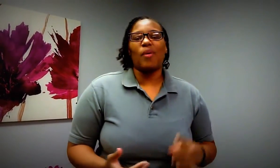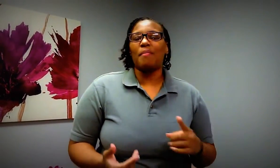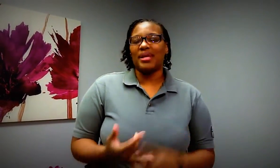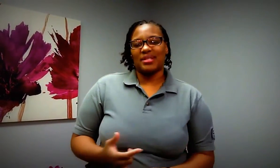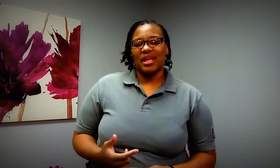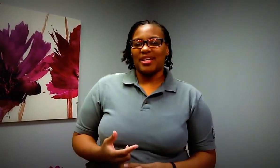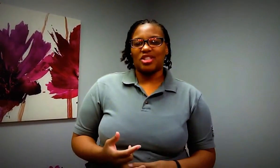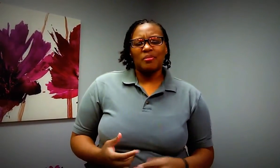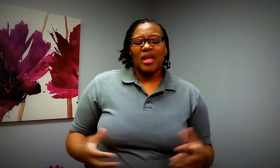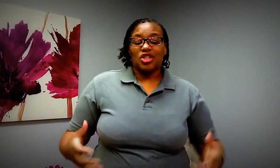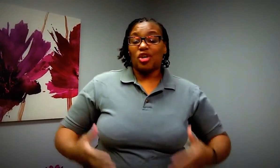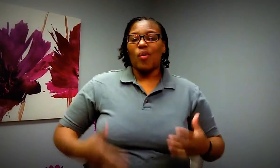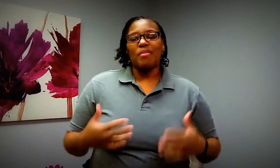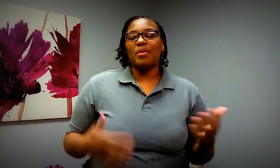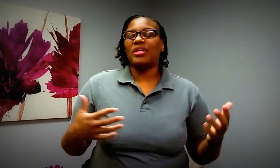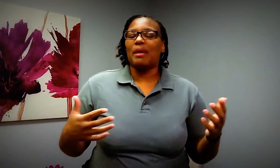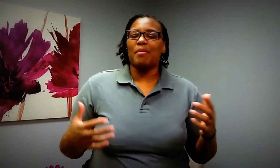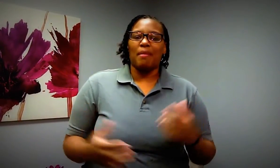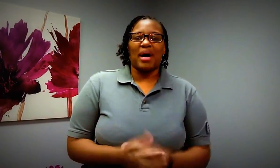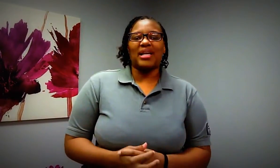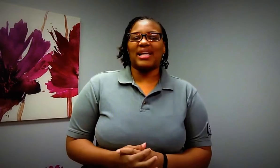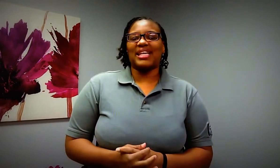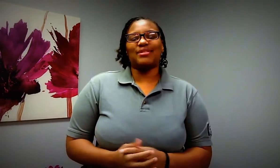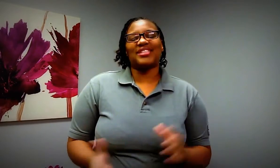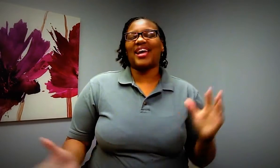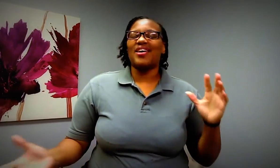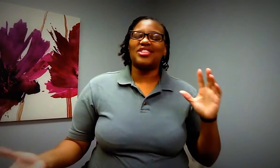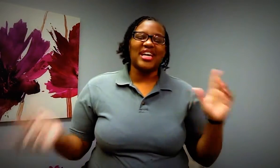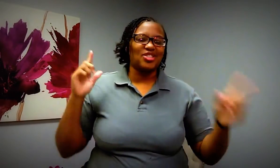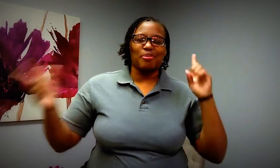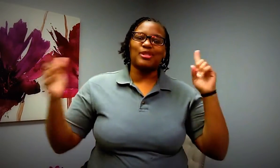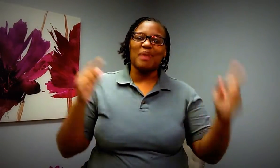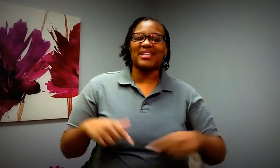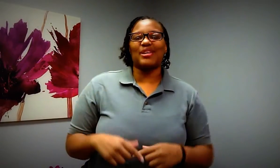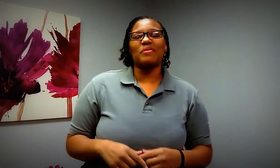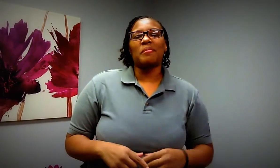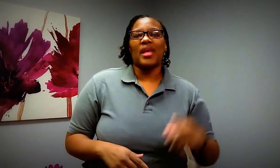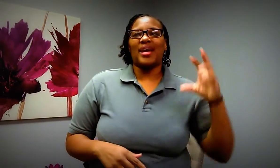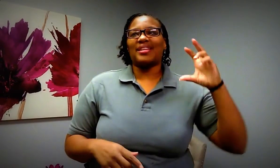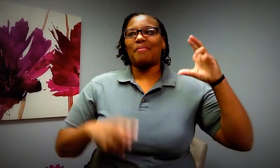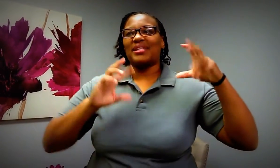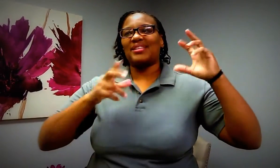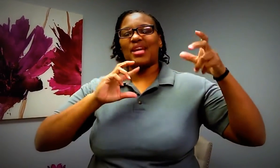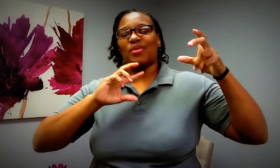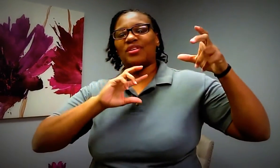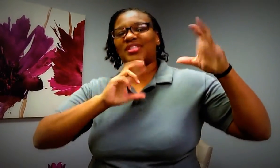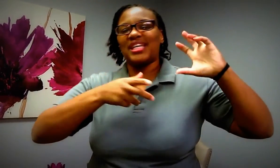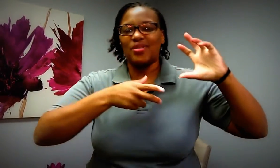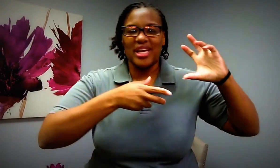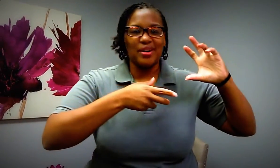won't be as sluggish sugar won't be building up in my body like that it was just like oh change your perspective and i thought about that thing where you're sitting on the hill